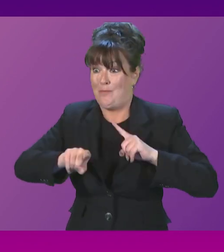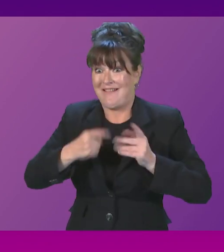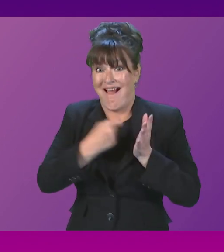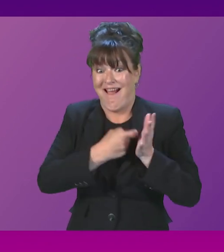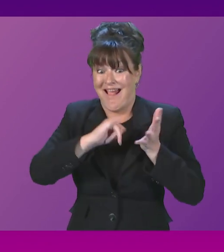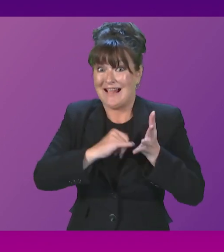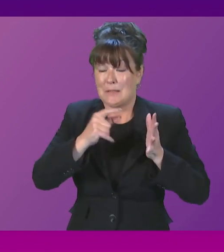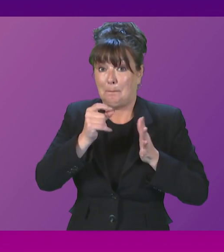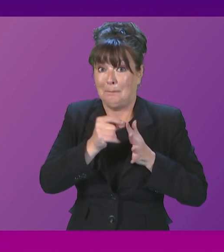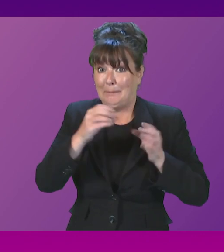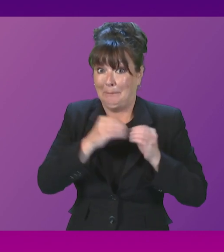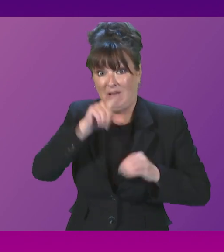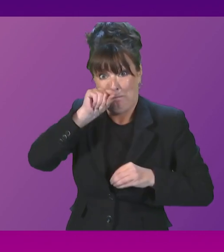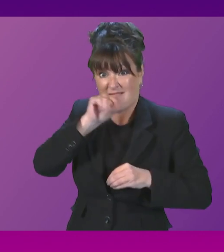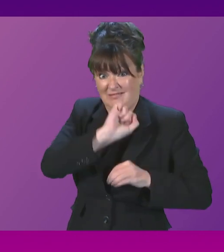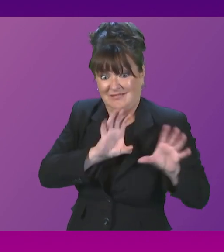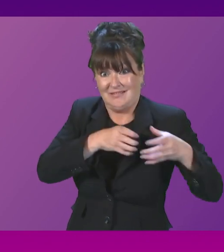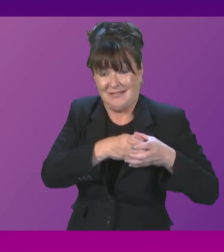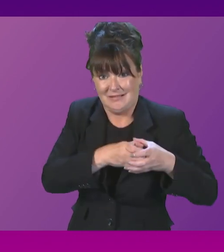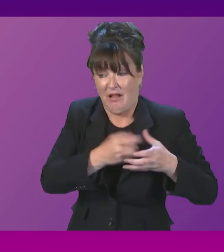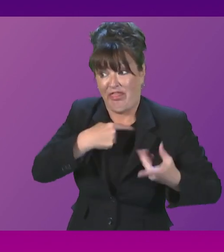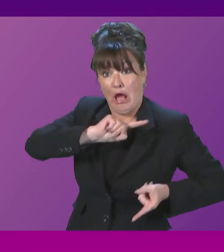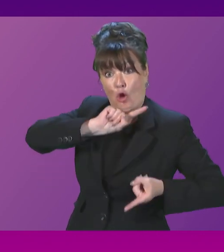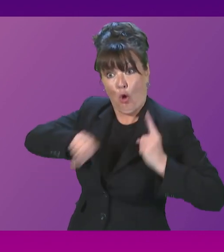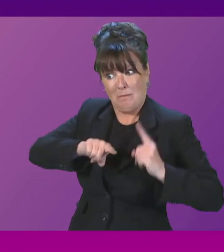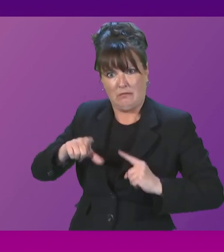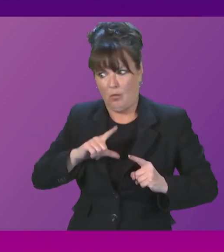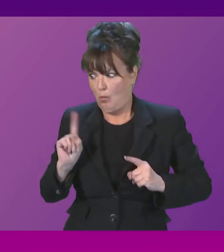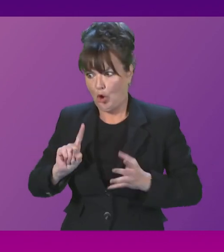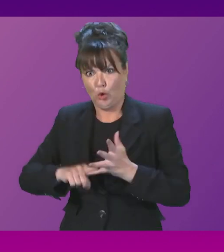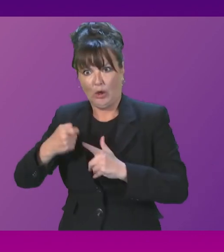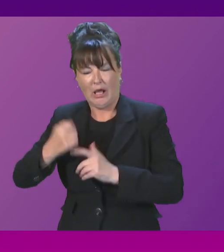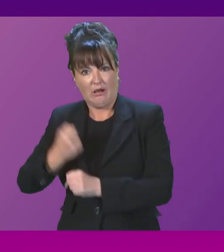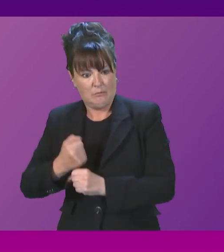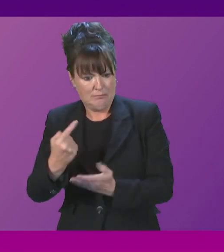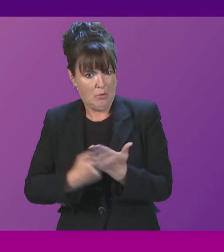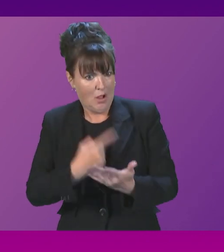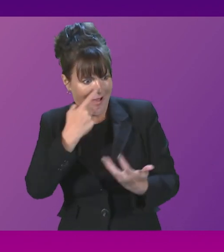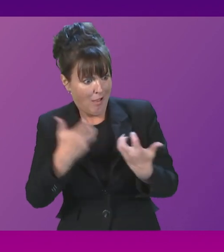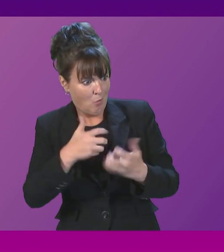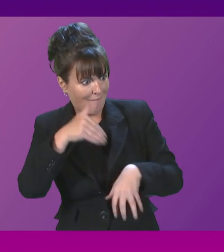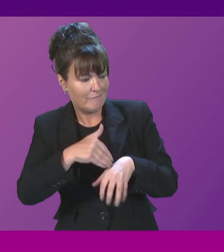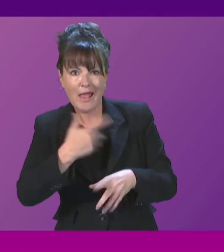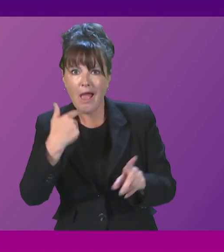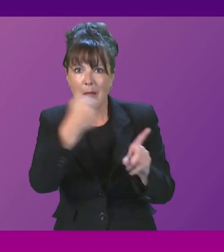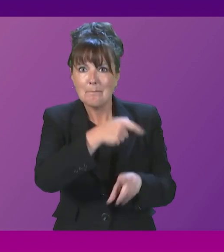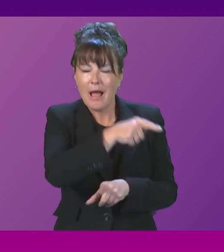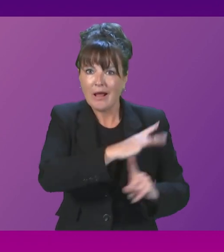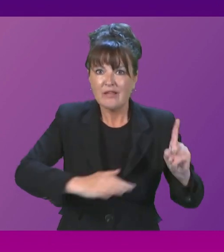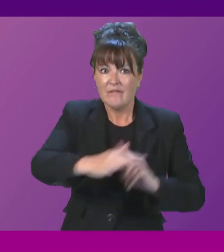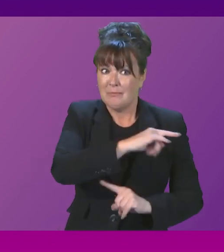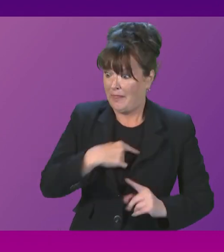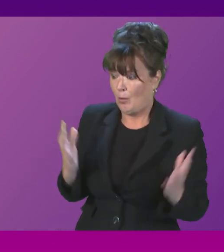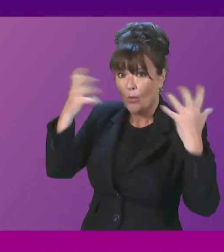Government announcements over the last number of days. I'm deeply concerned about UK Government policies and the potential impact on the environment,